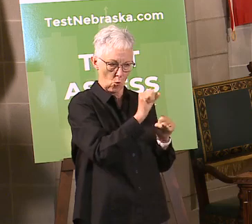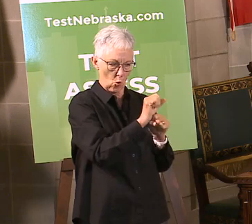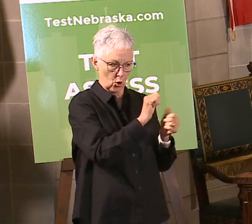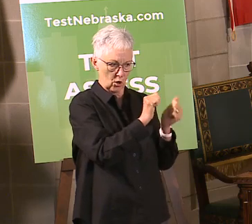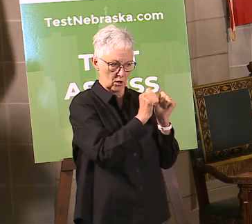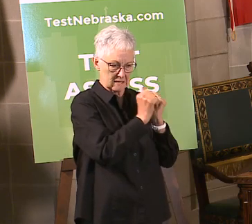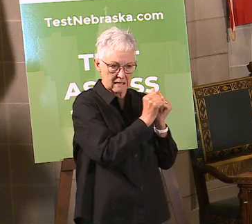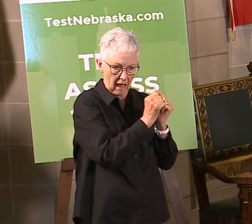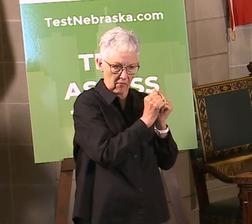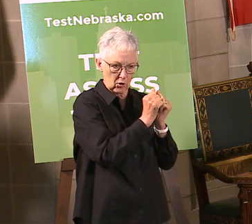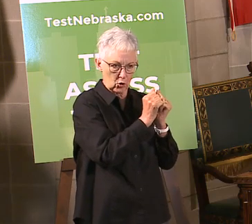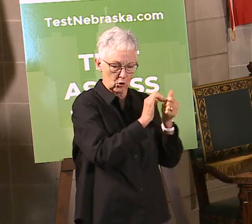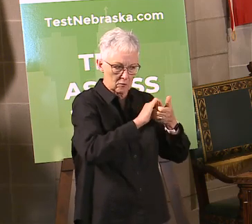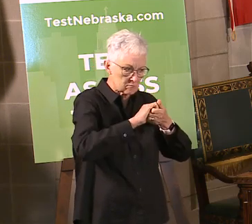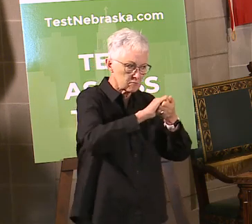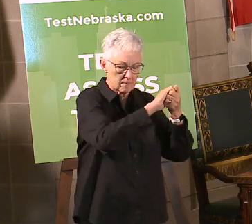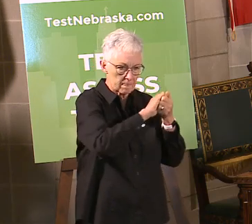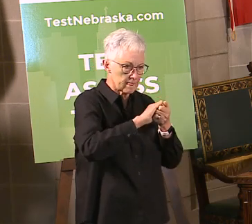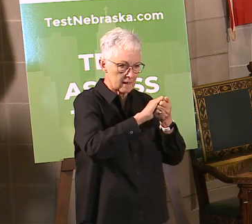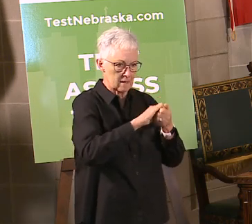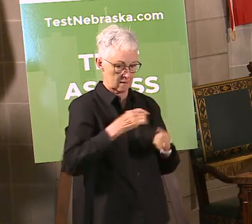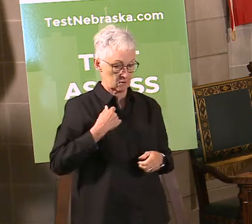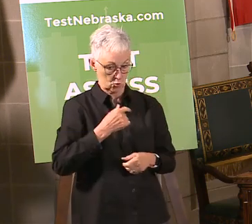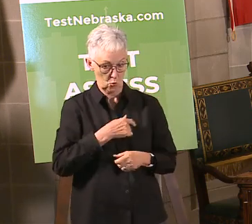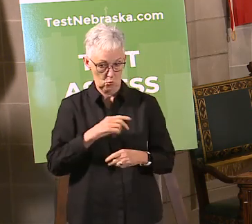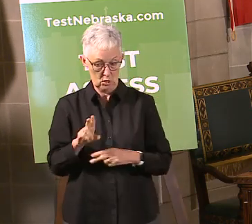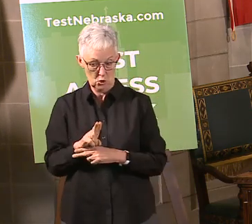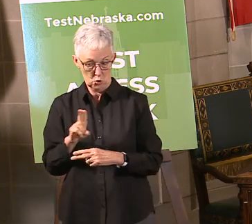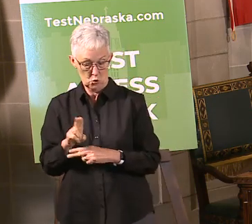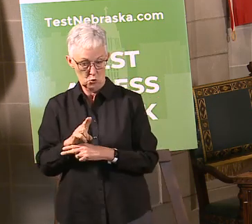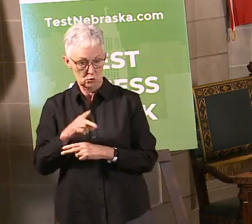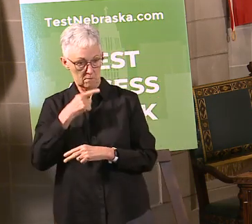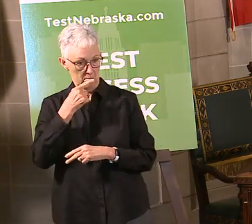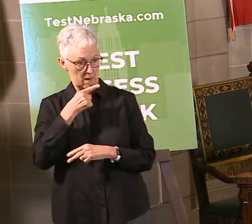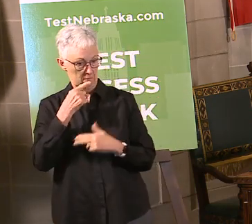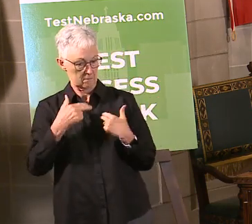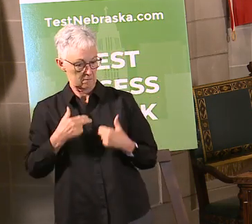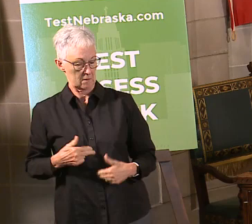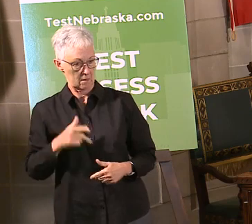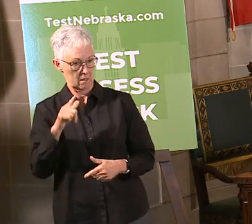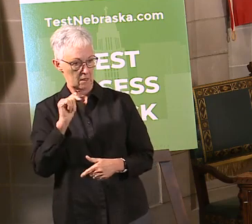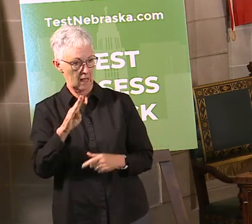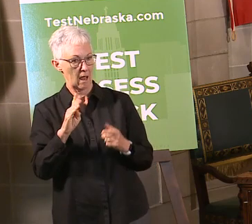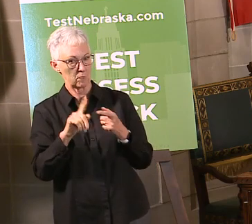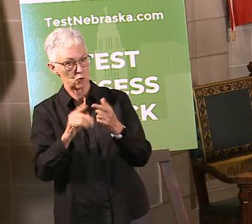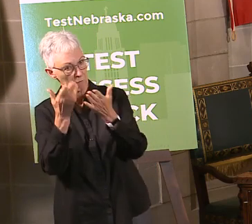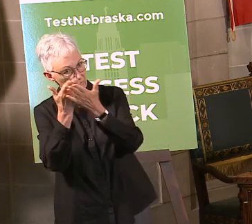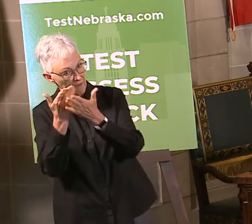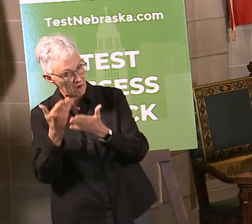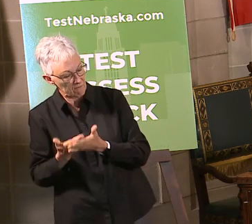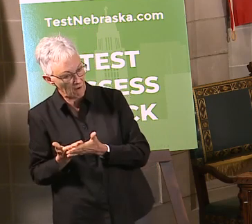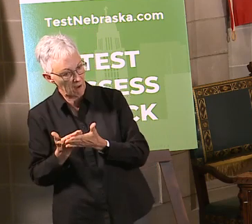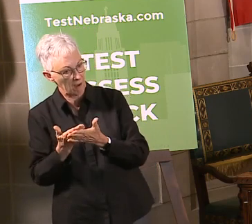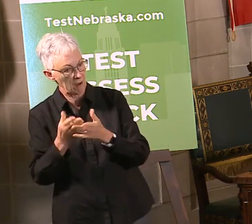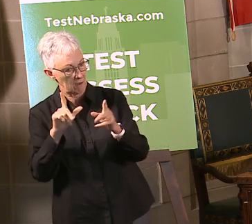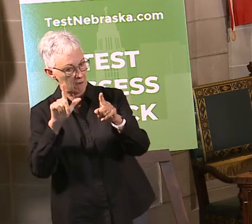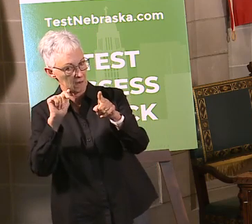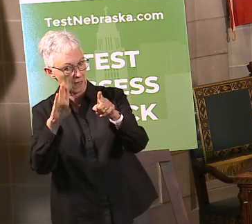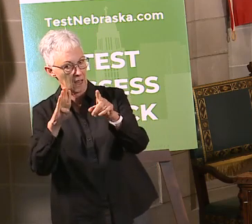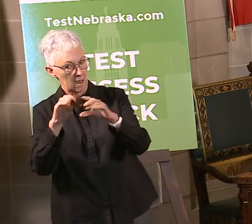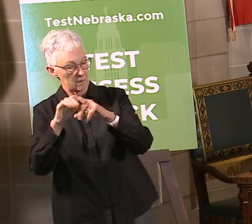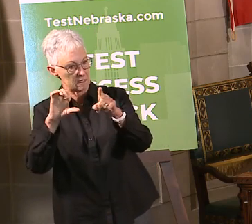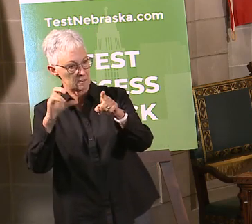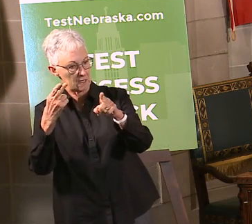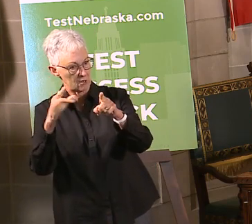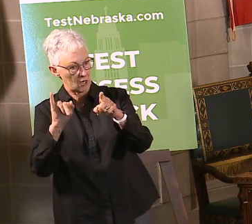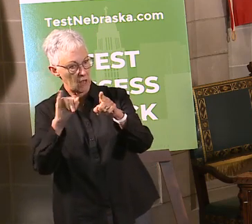the public health lab to help verify the lab that we set up at CHI to be able to do this testing. UNMC offered to be able to, you know, offer their